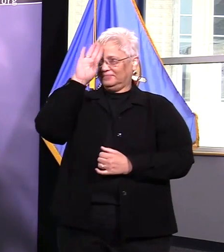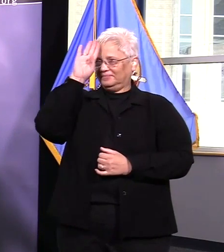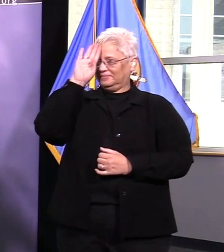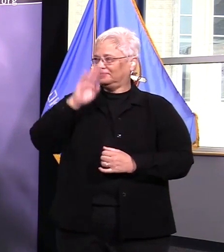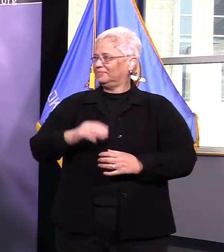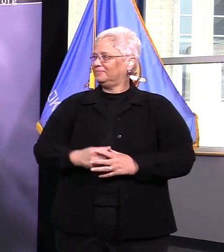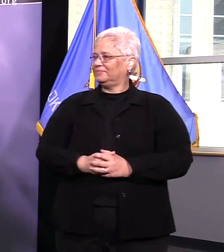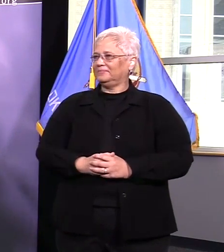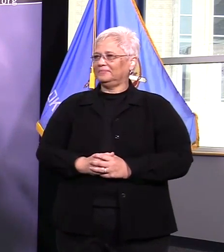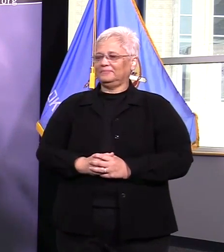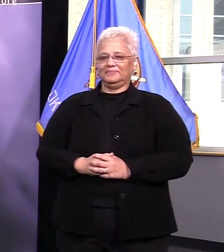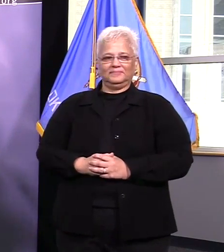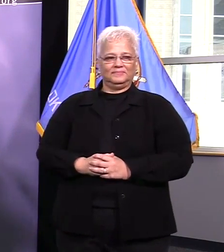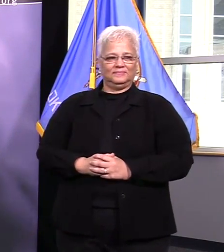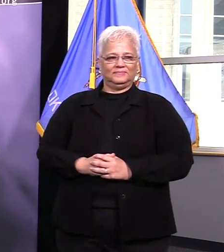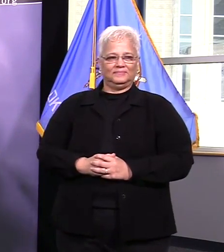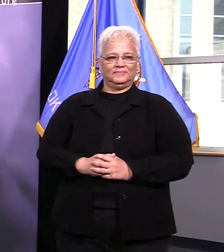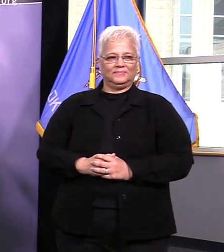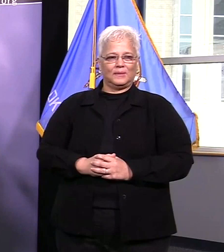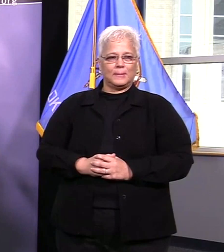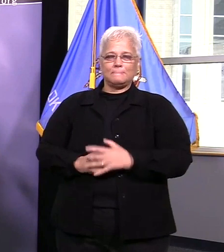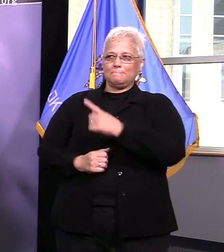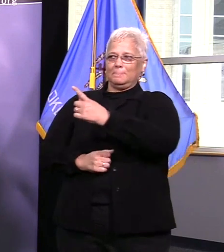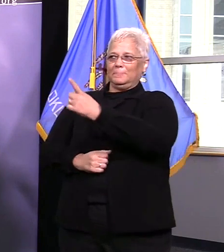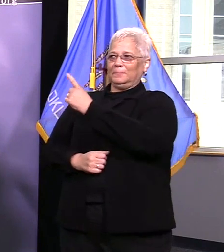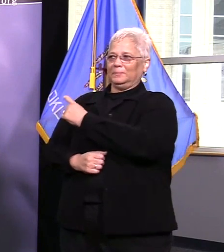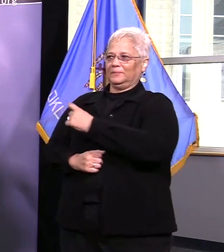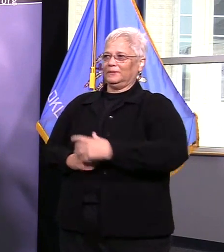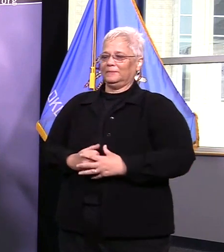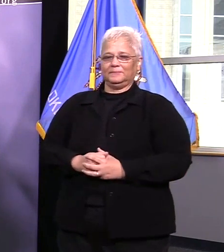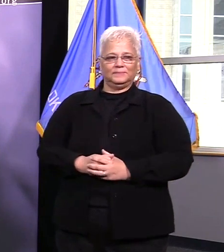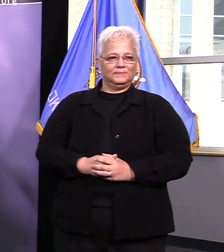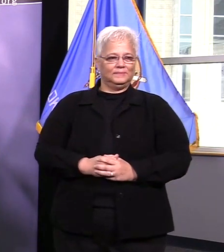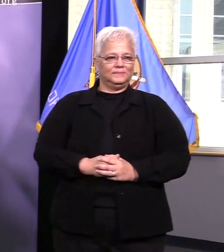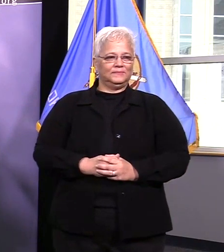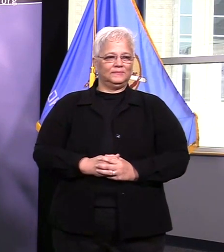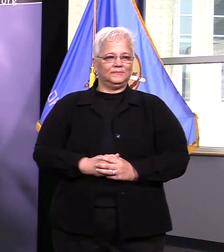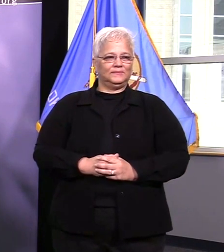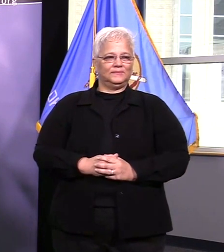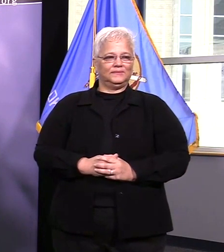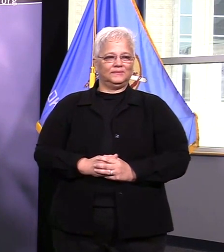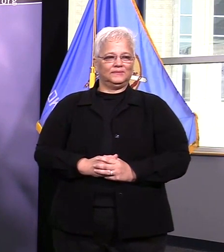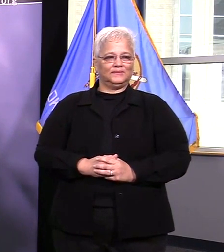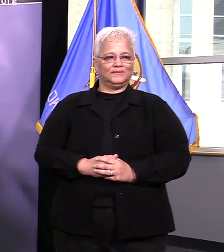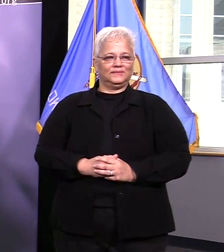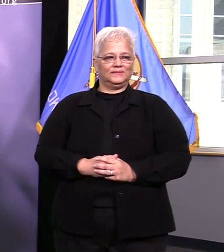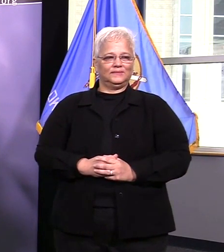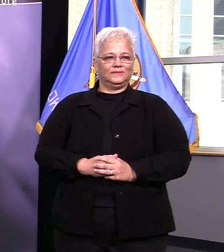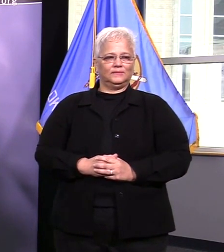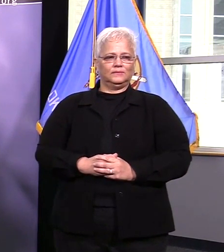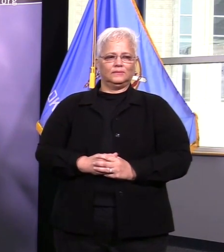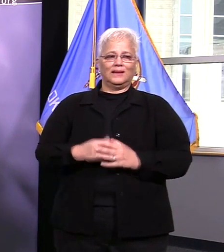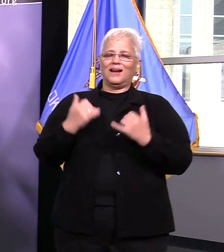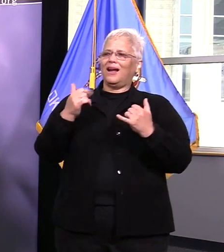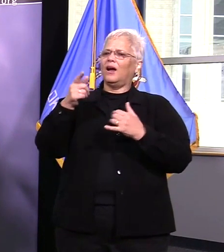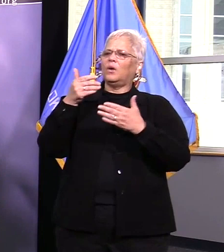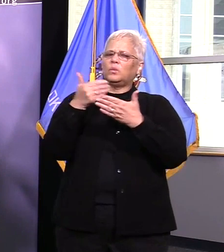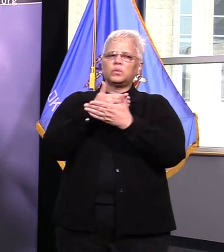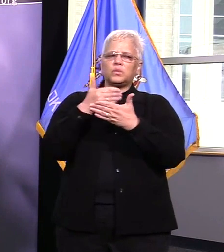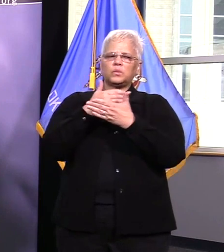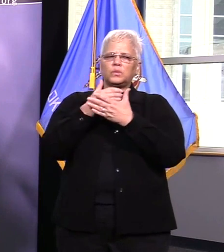are emts doing anything different to sanitize breathing apparatuses after they're being used during calls and are they